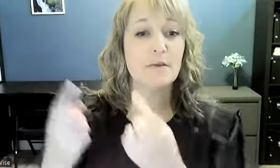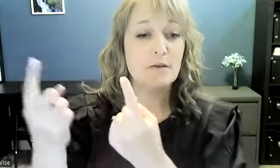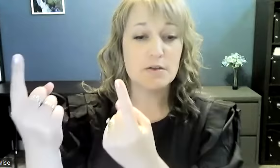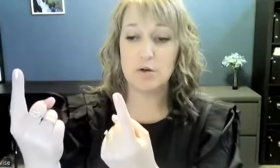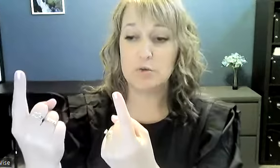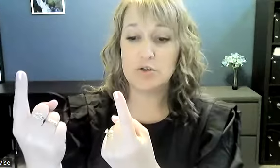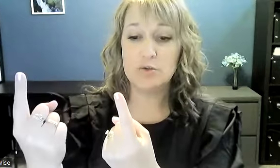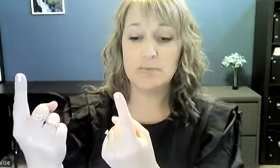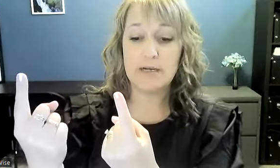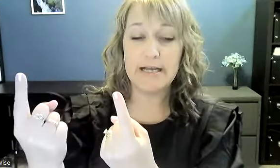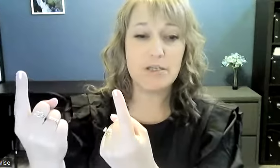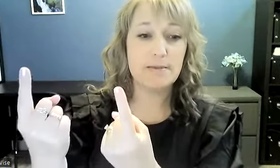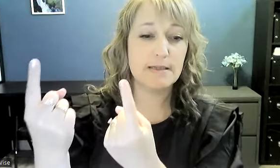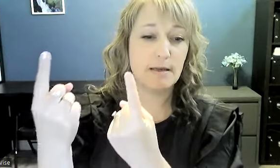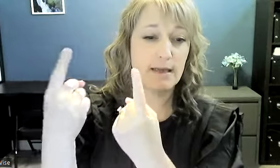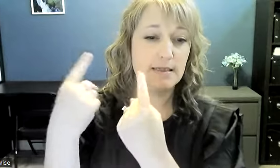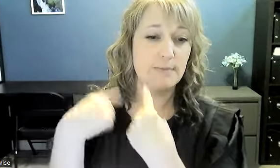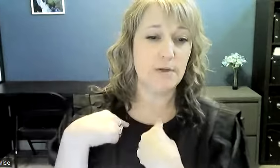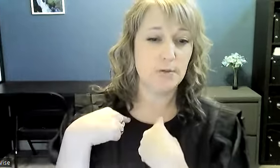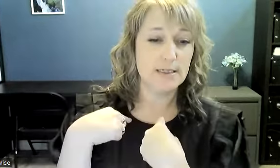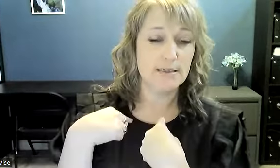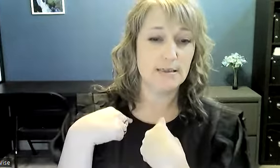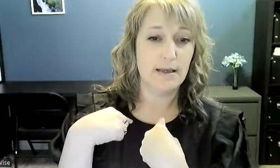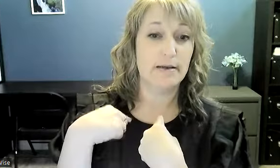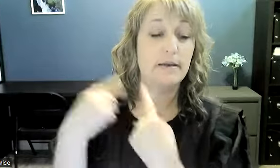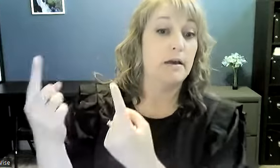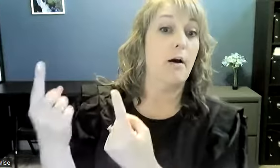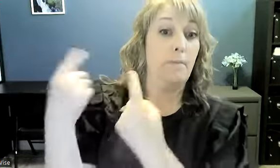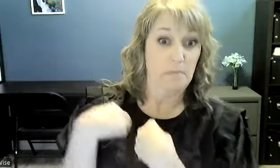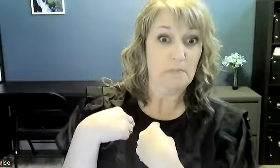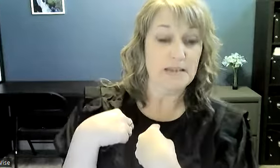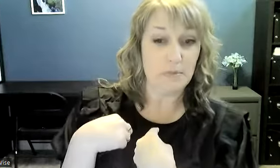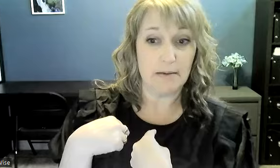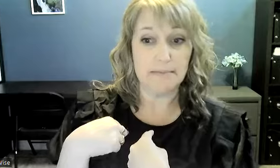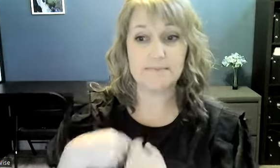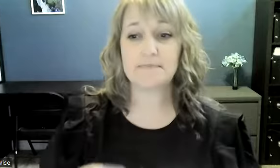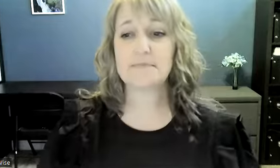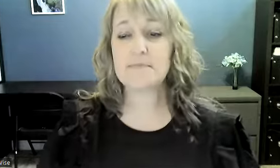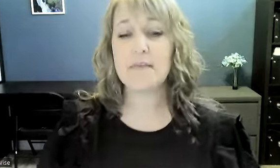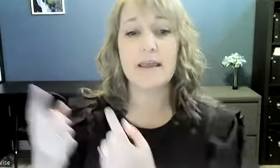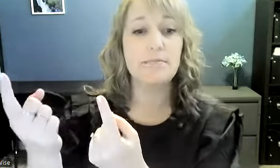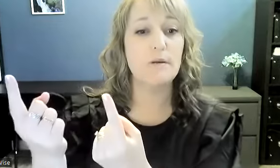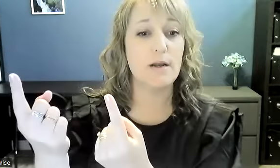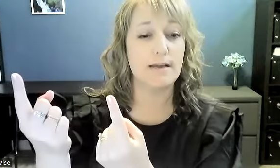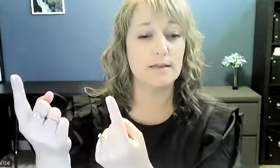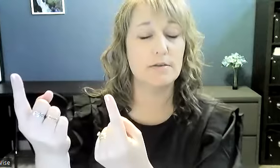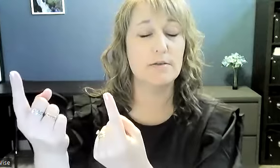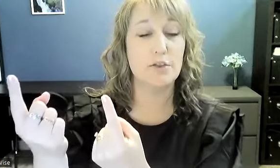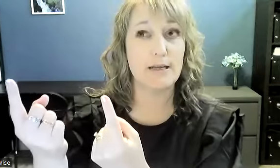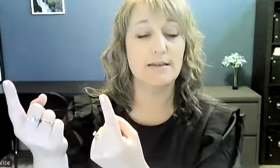so two number one hand shapes again dip your wrists and come this way can be one hand two-handed